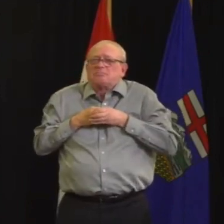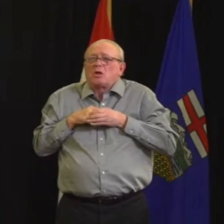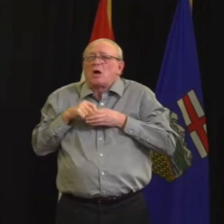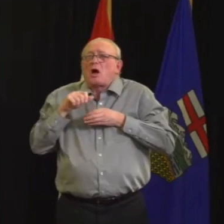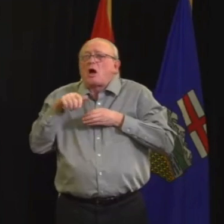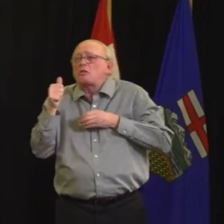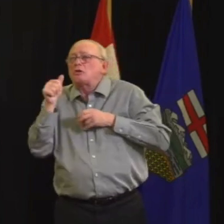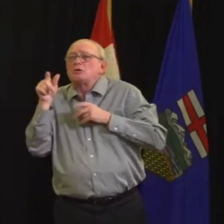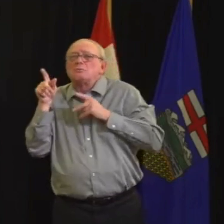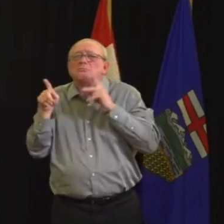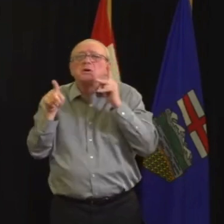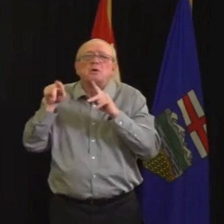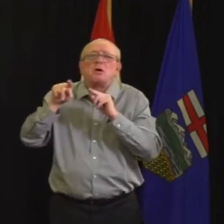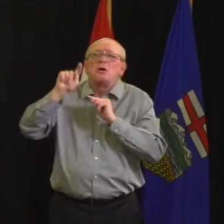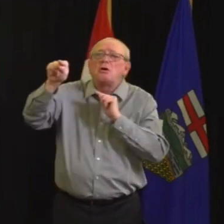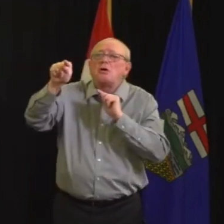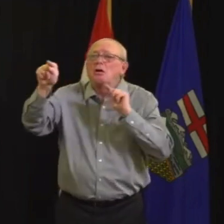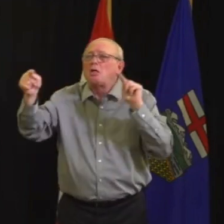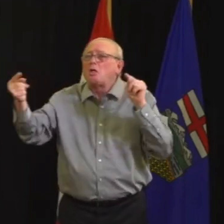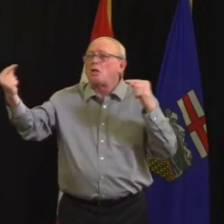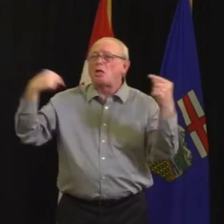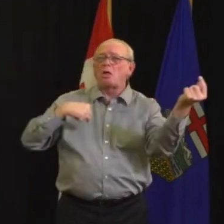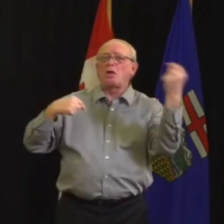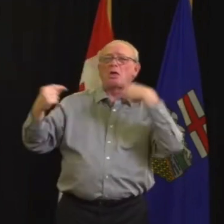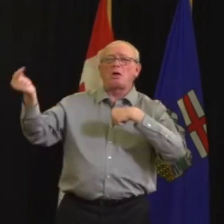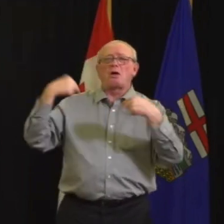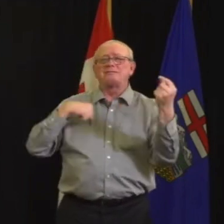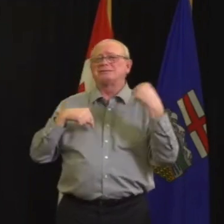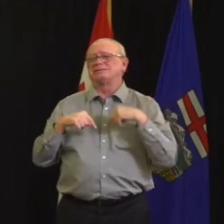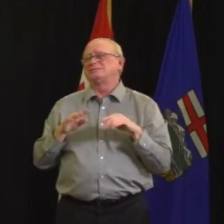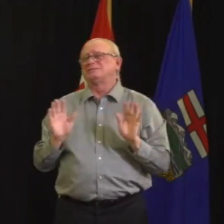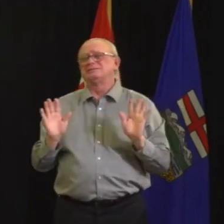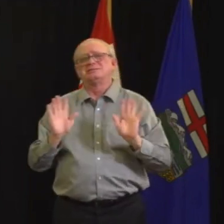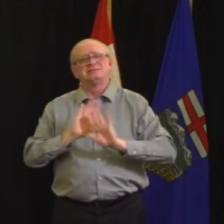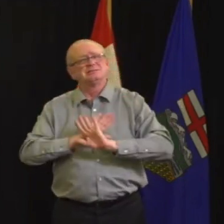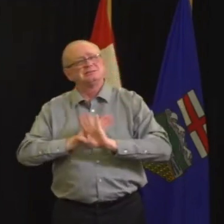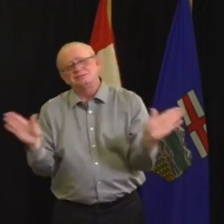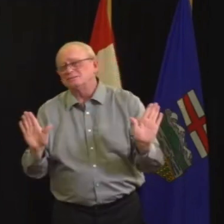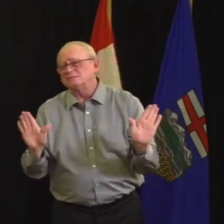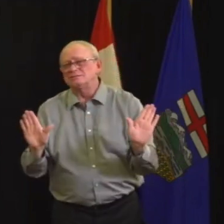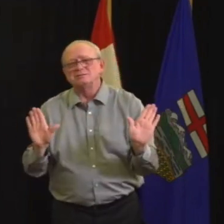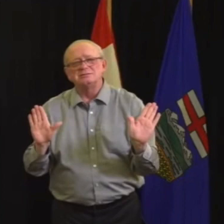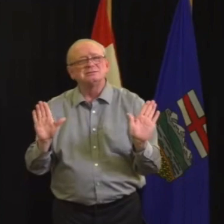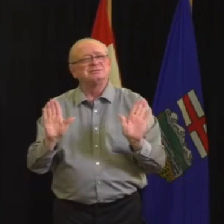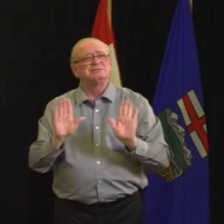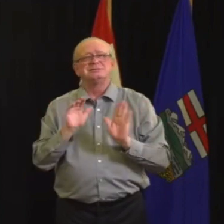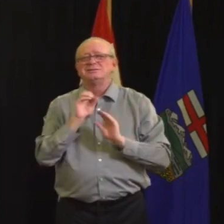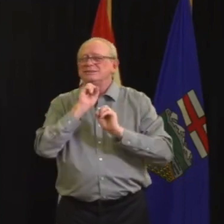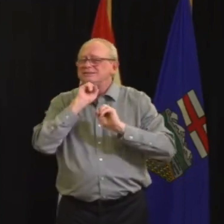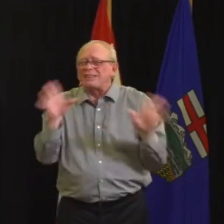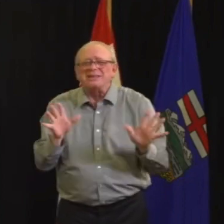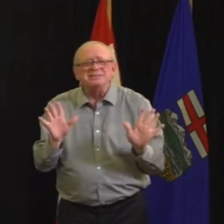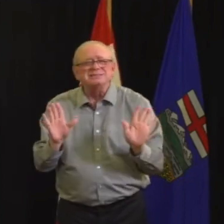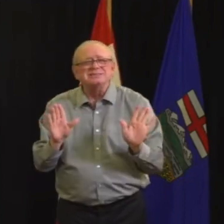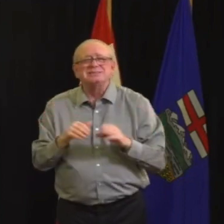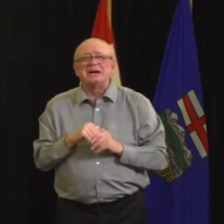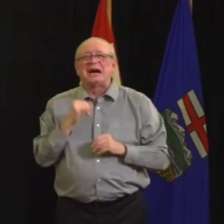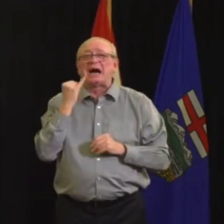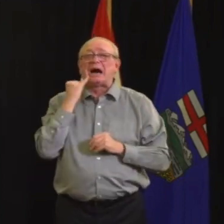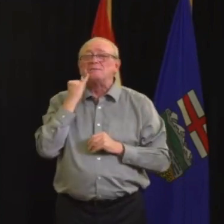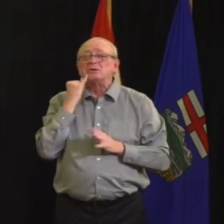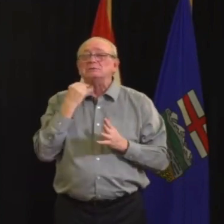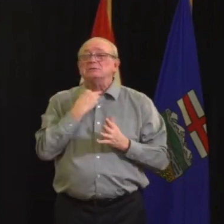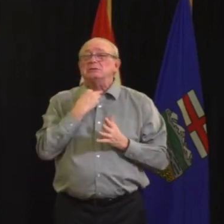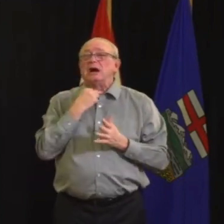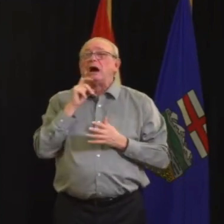over to your house for any non-essential visits. To be clear, this does not apply to blended families or